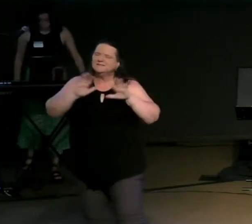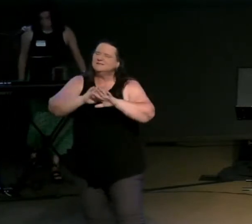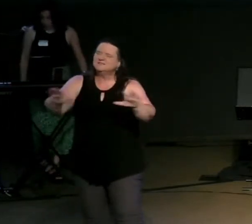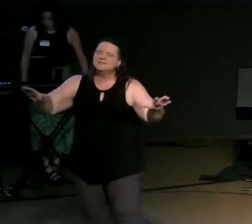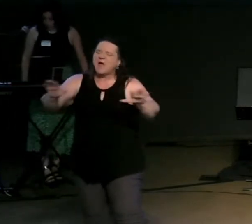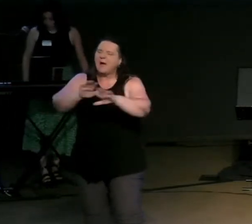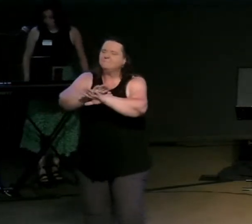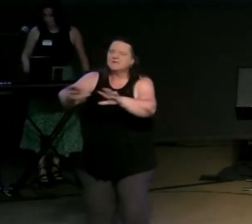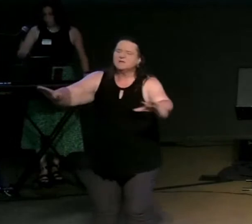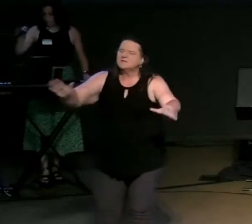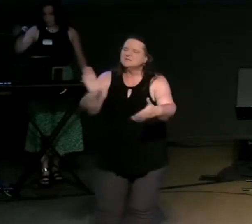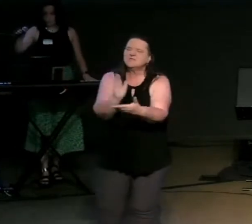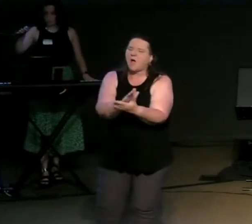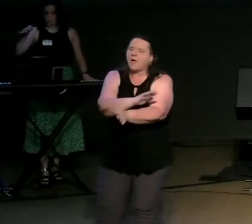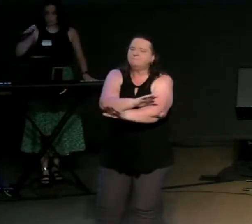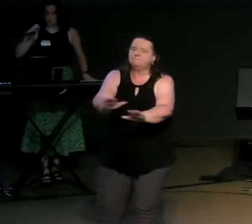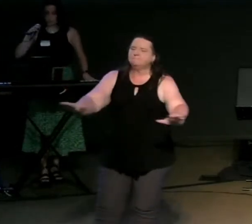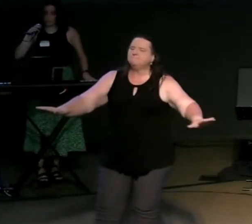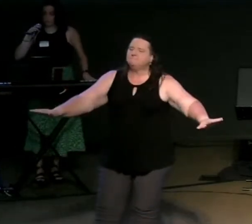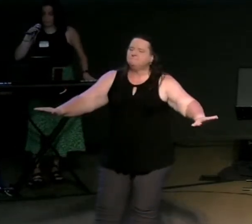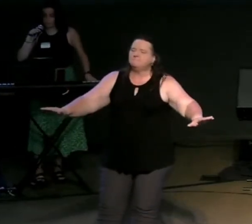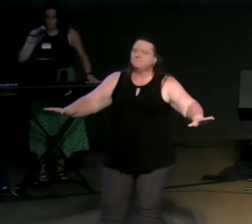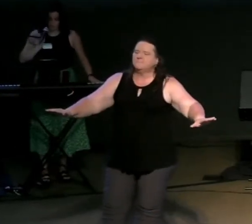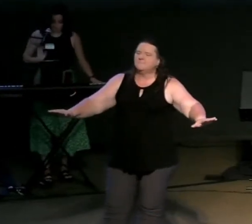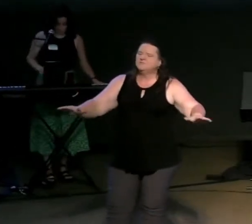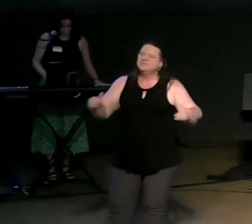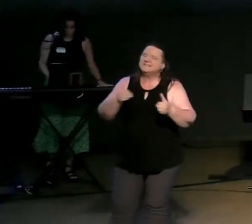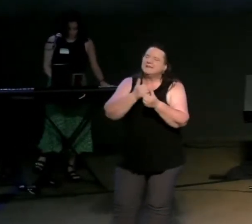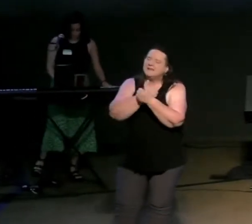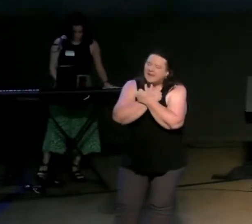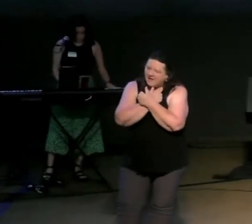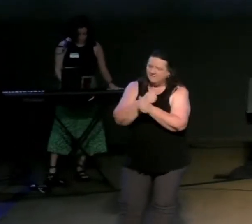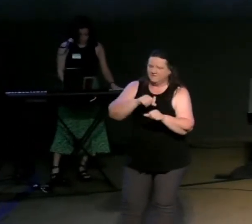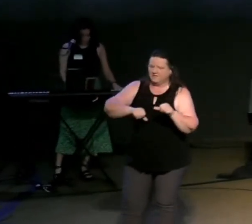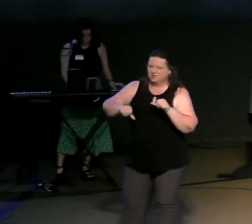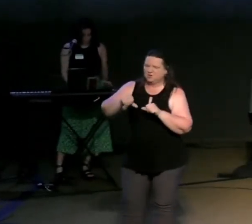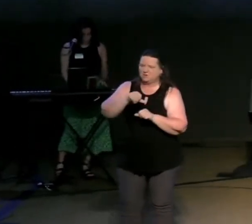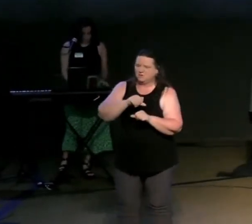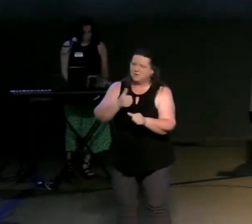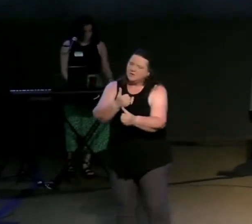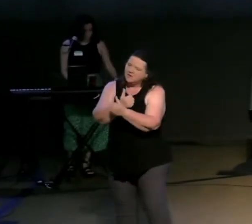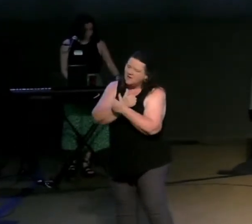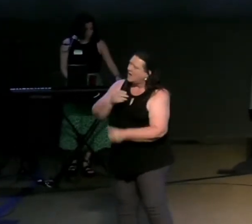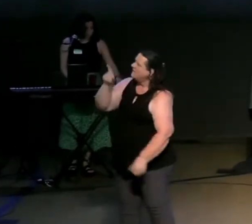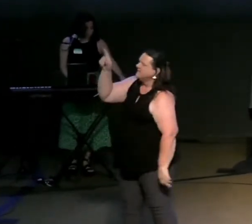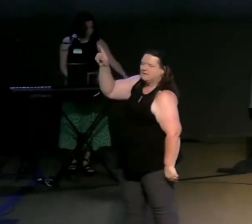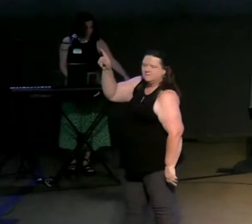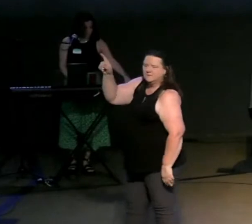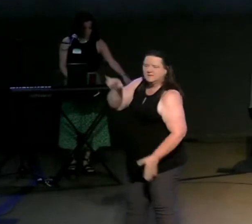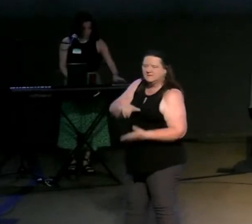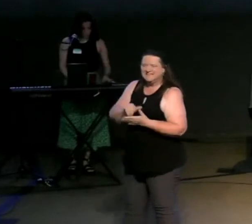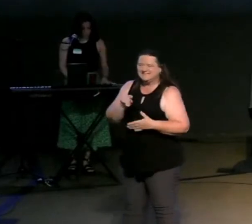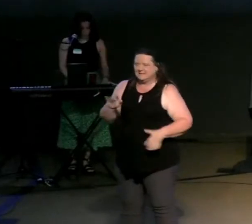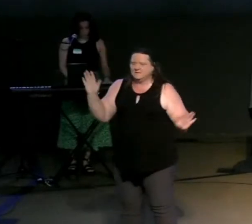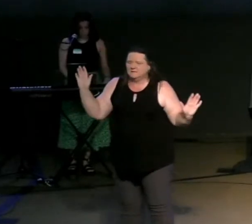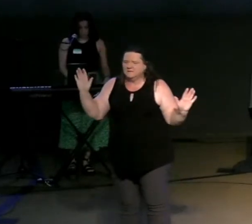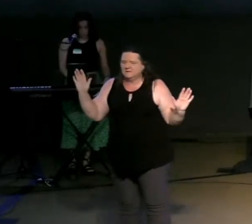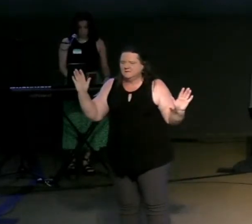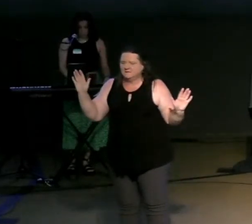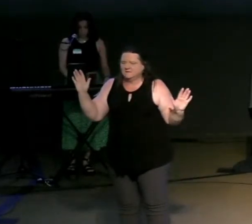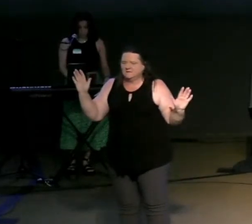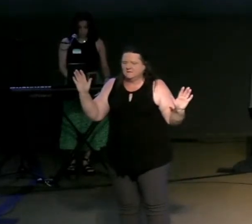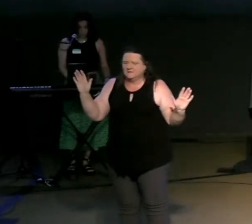going on around us when when god's called us to love him with all of our heart mind soul and strength